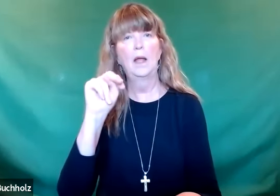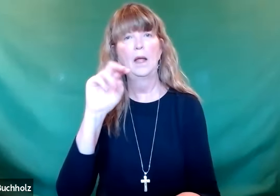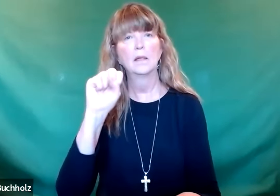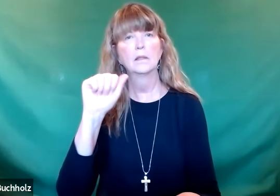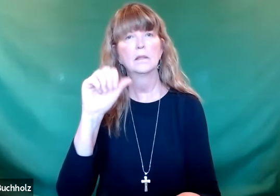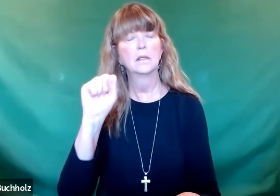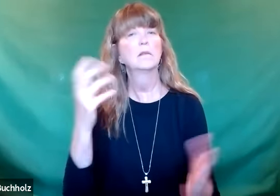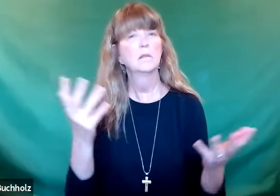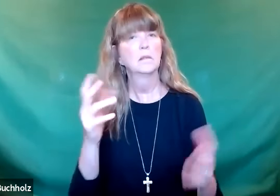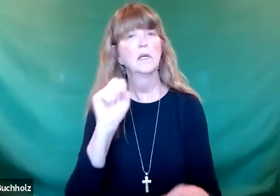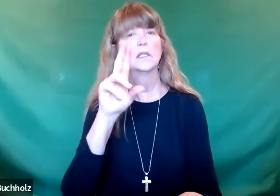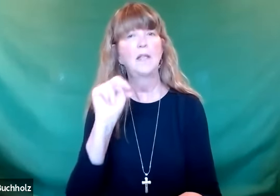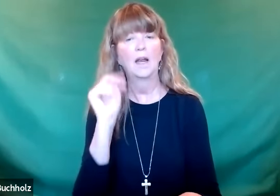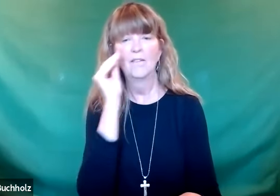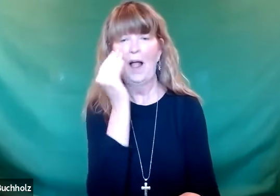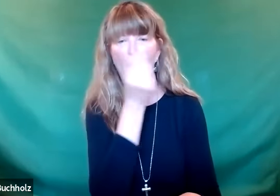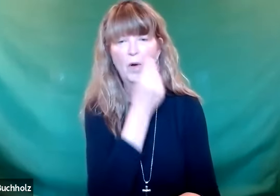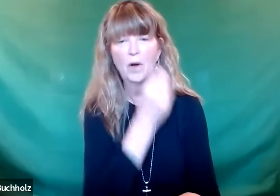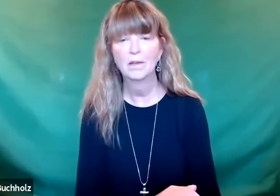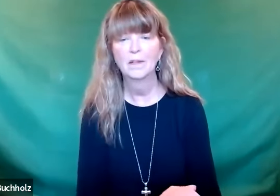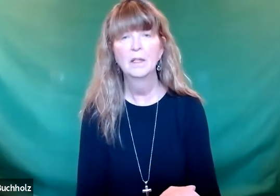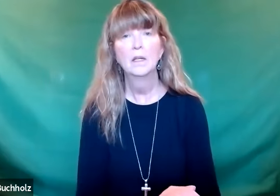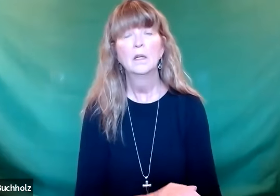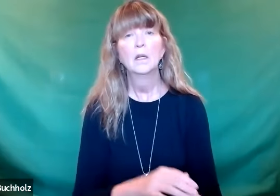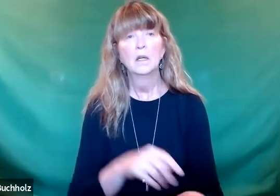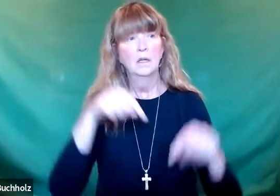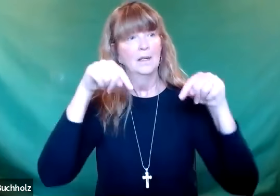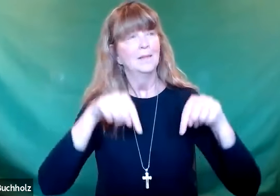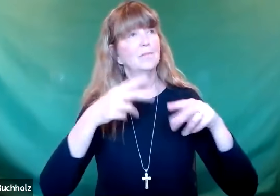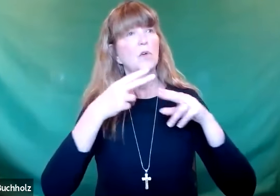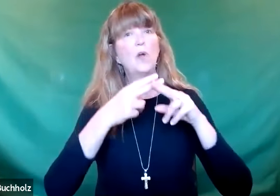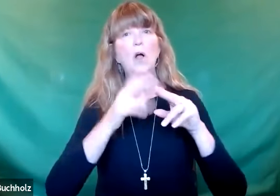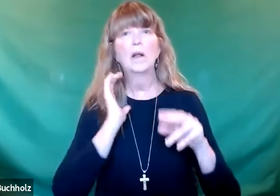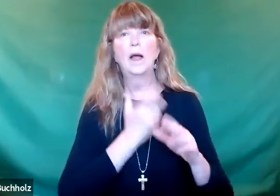and Kansas is often known as the Sunflower State.